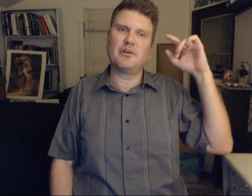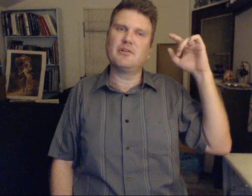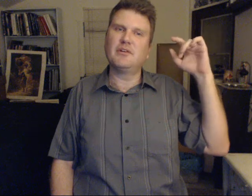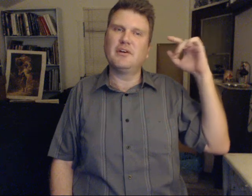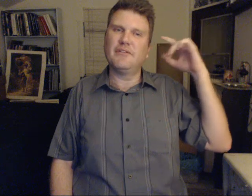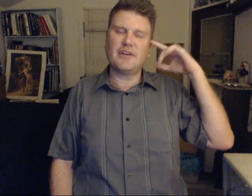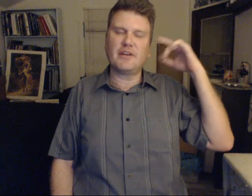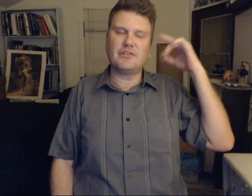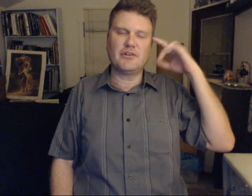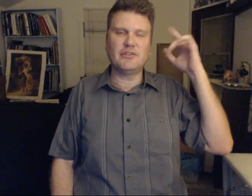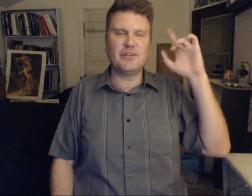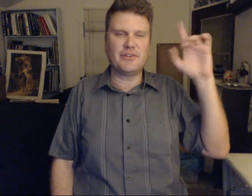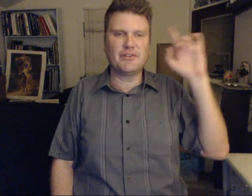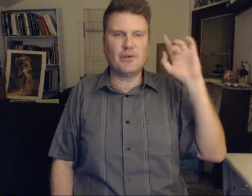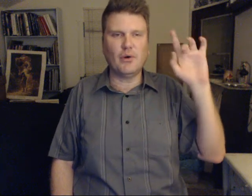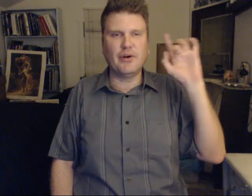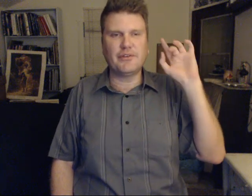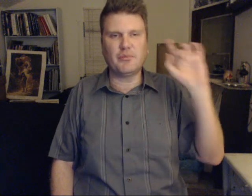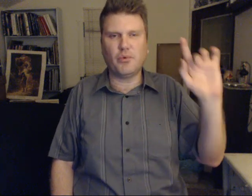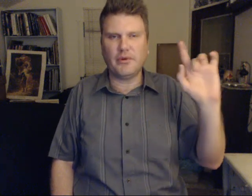thinking clearly isn't always important.